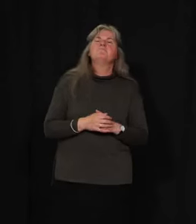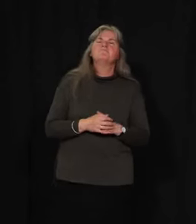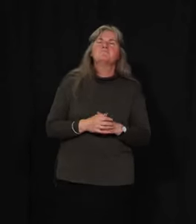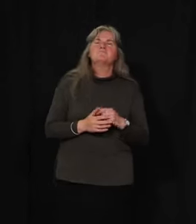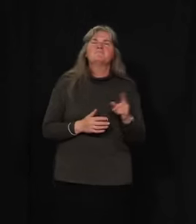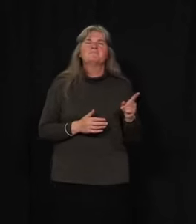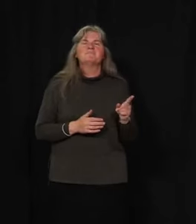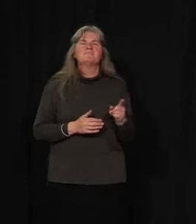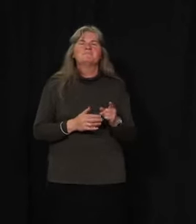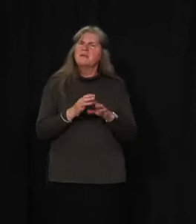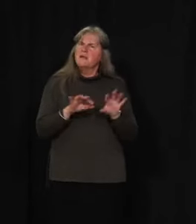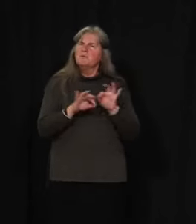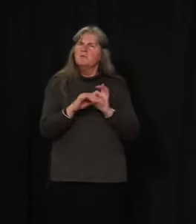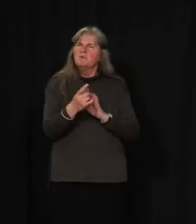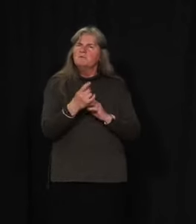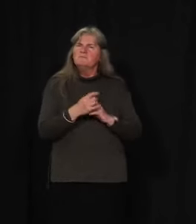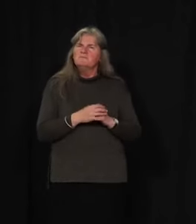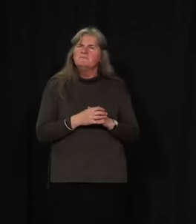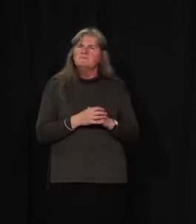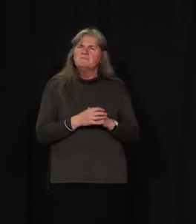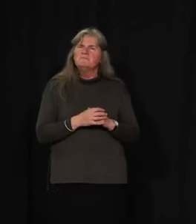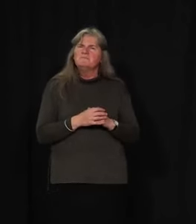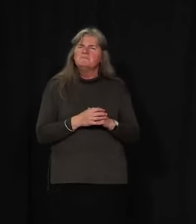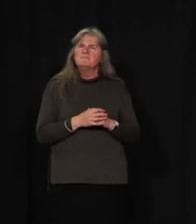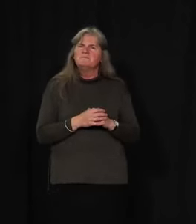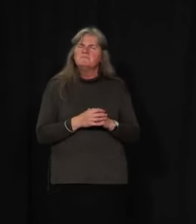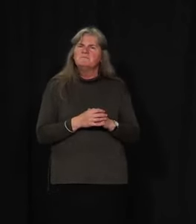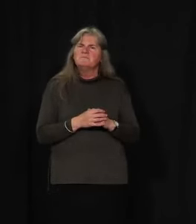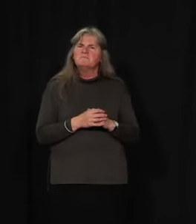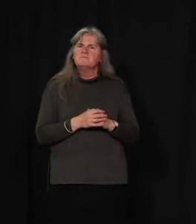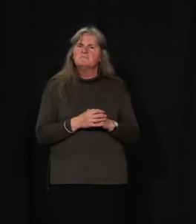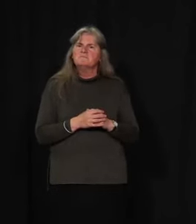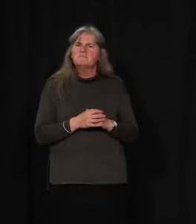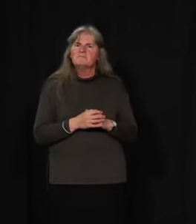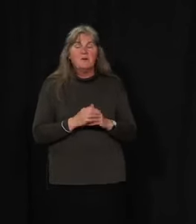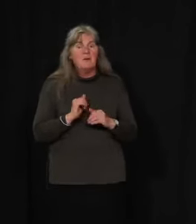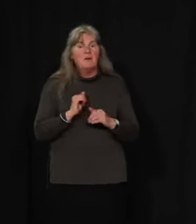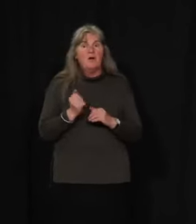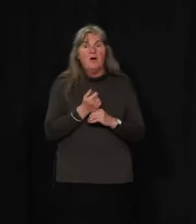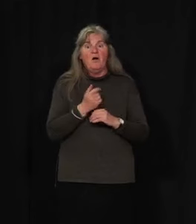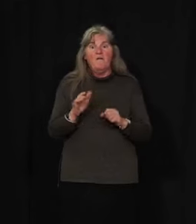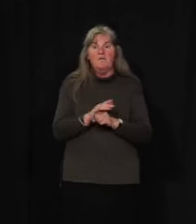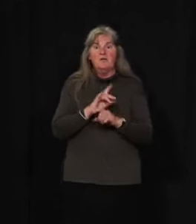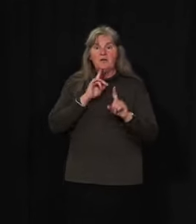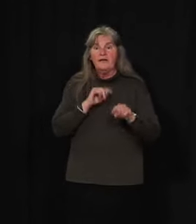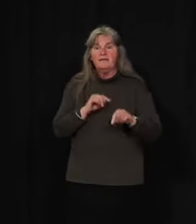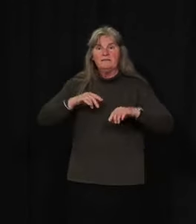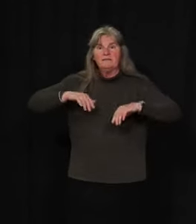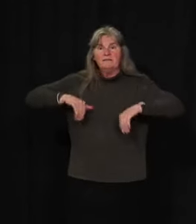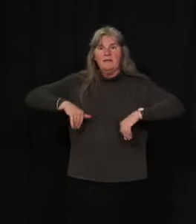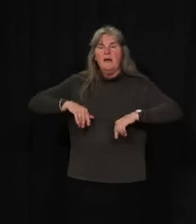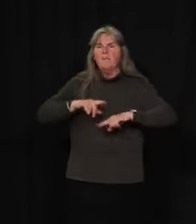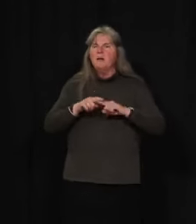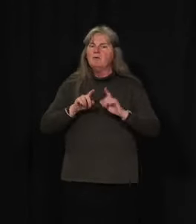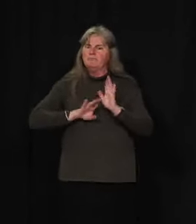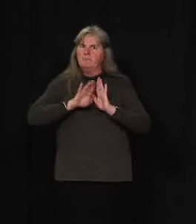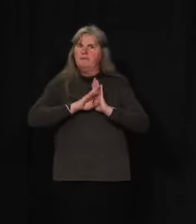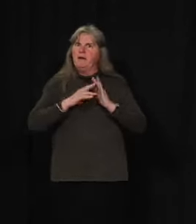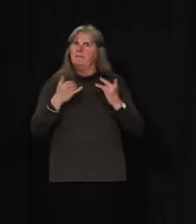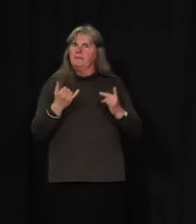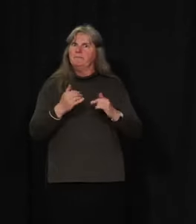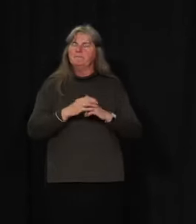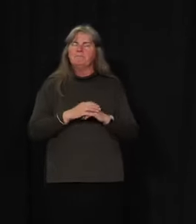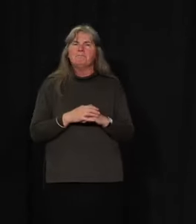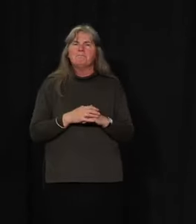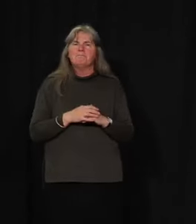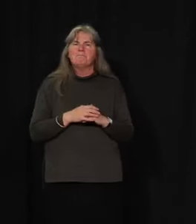These are really important questions. So, and I don't have all the answers to those questions yet, but we are working on answers to